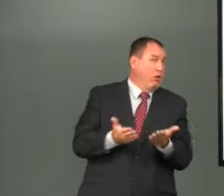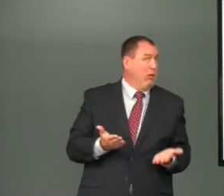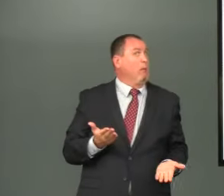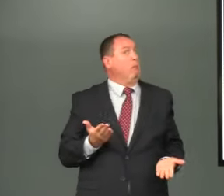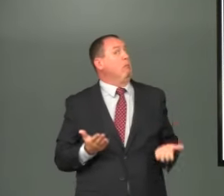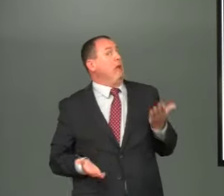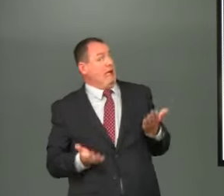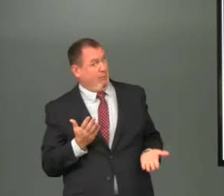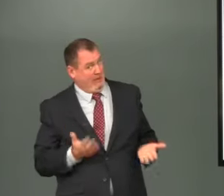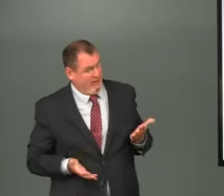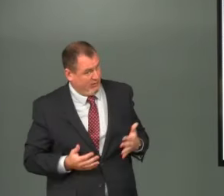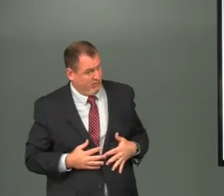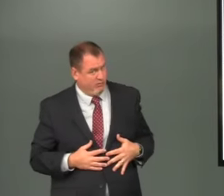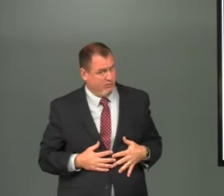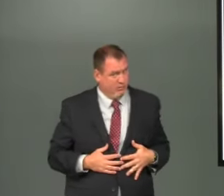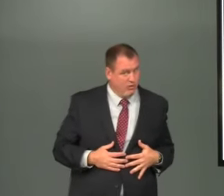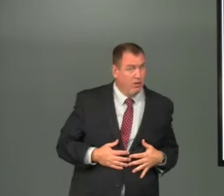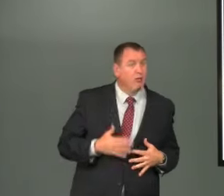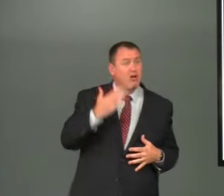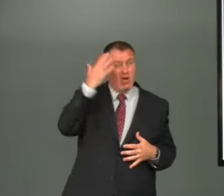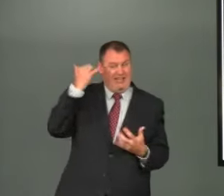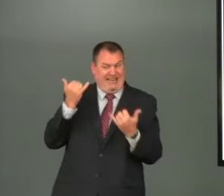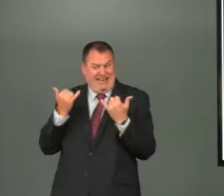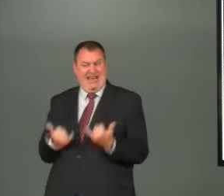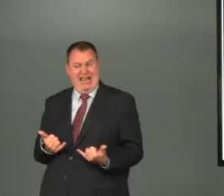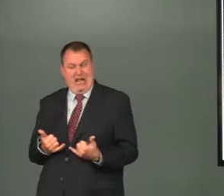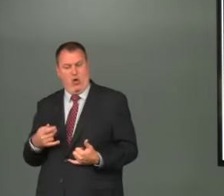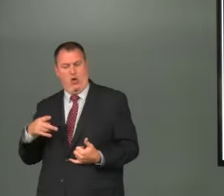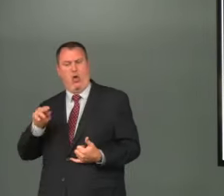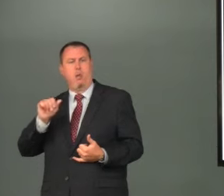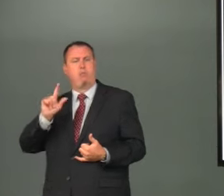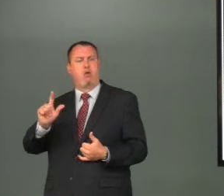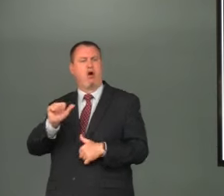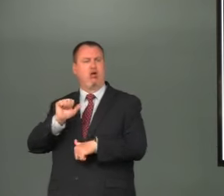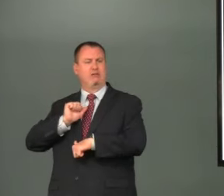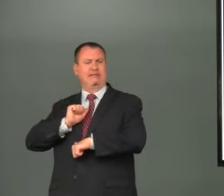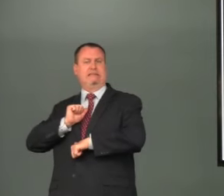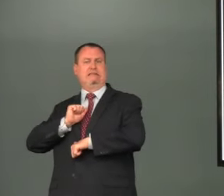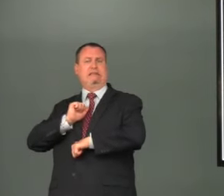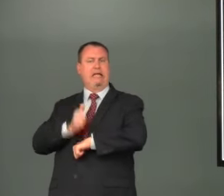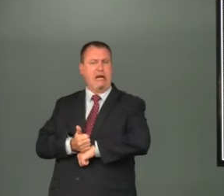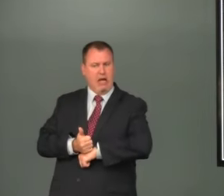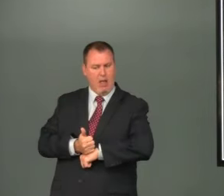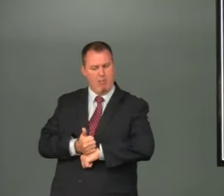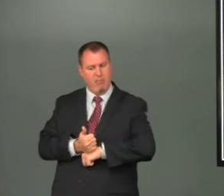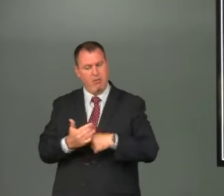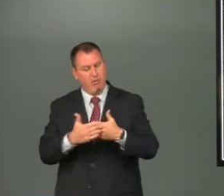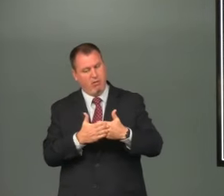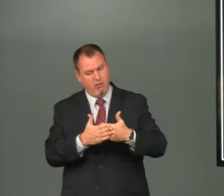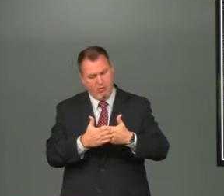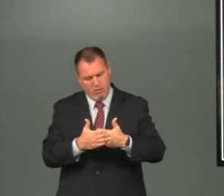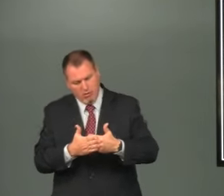of the whole book because now Paul has set up